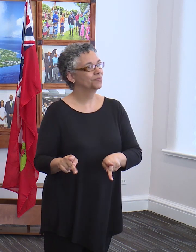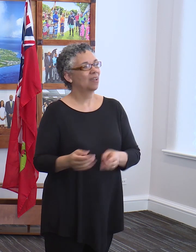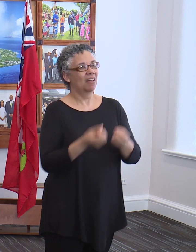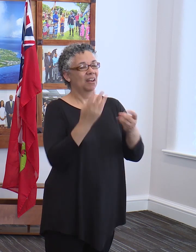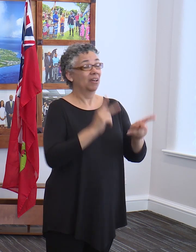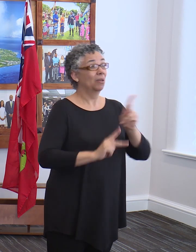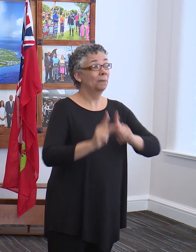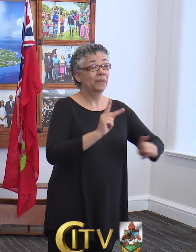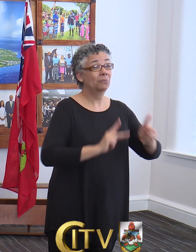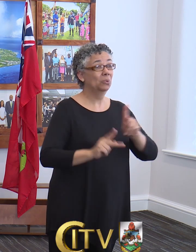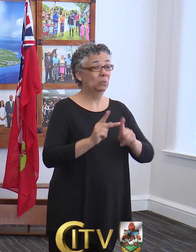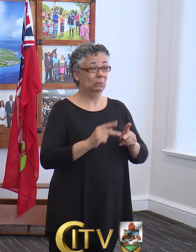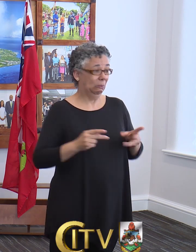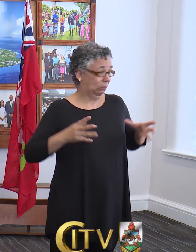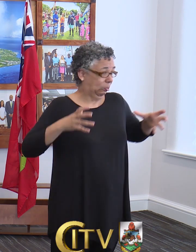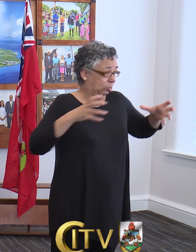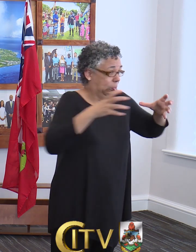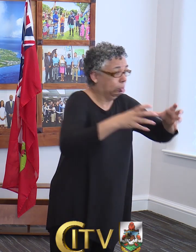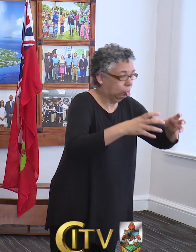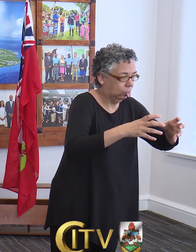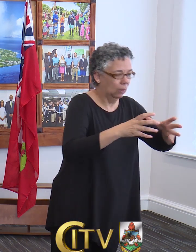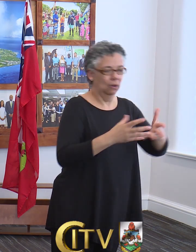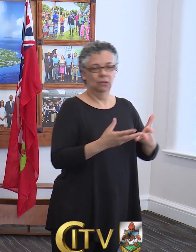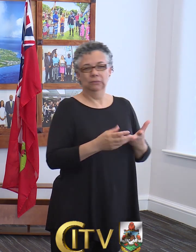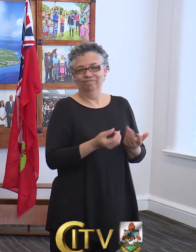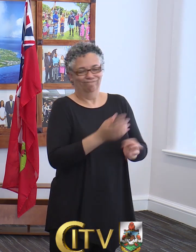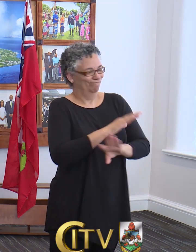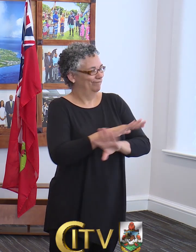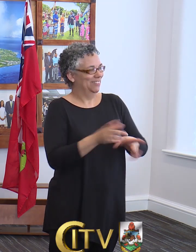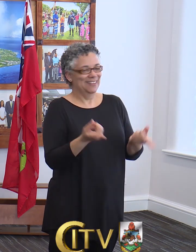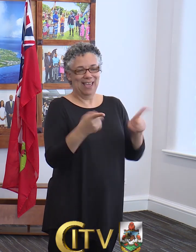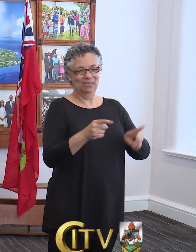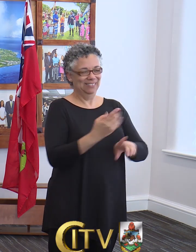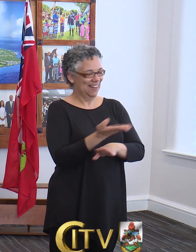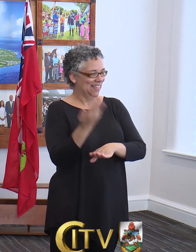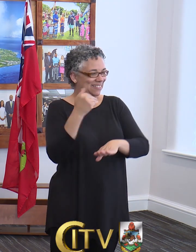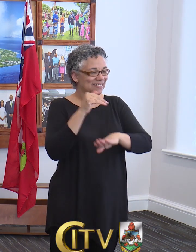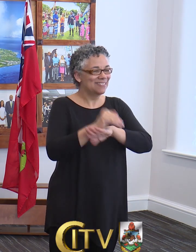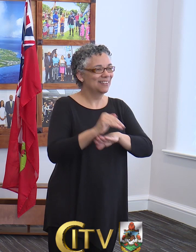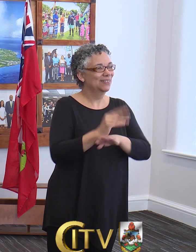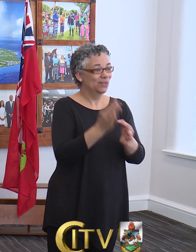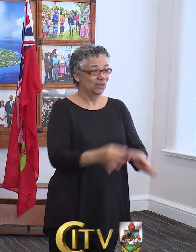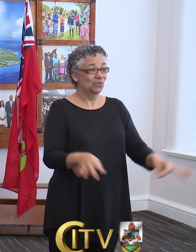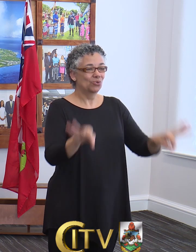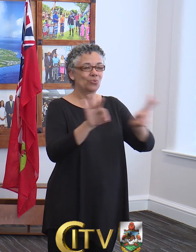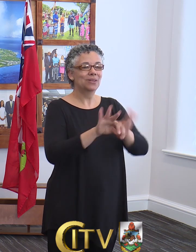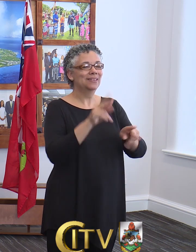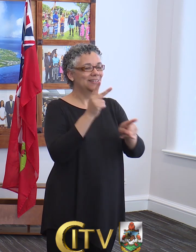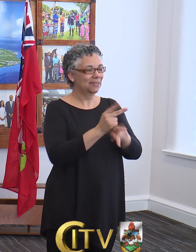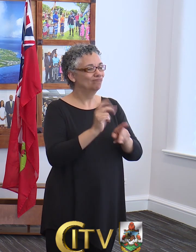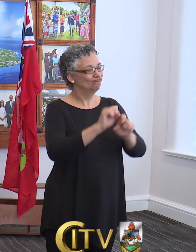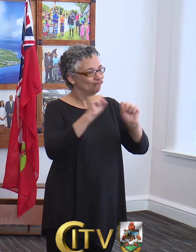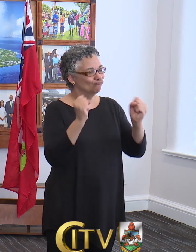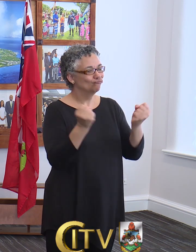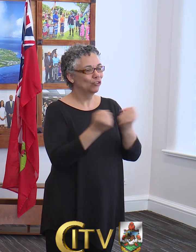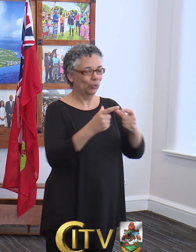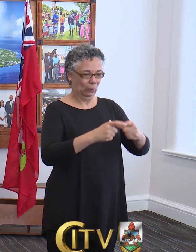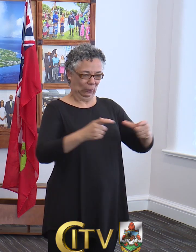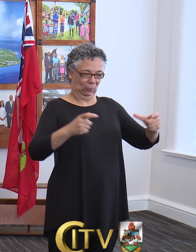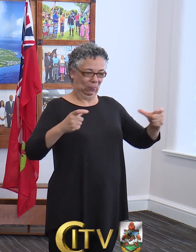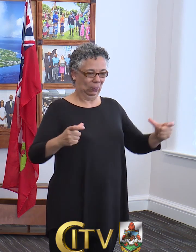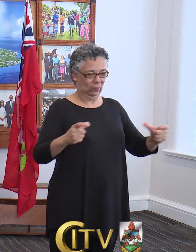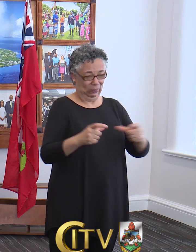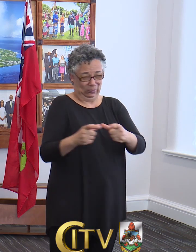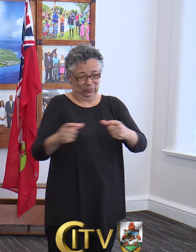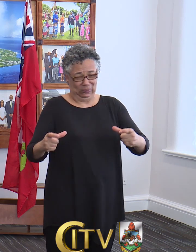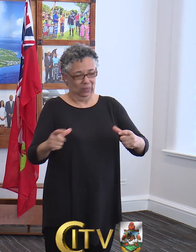persons that were crowded into spaces. That did not happen last evening, and it's important that we maintain social distancing the entire time,